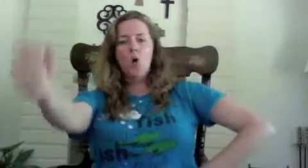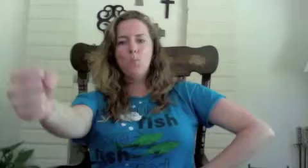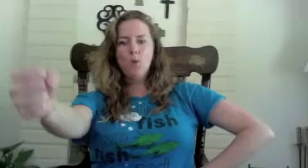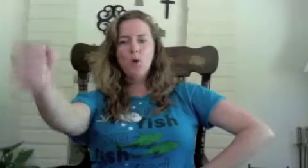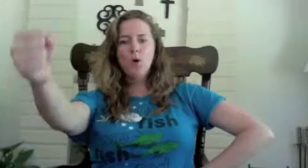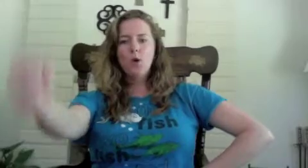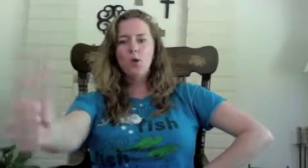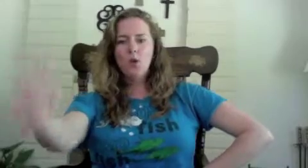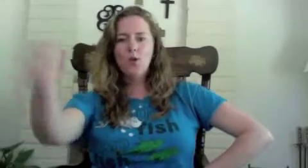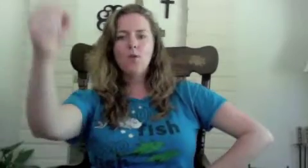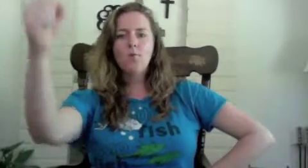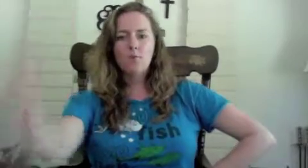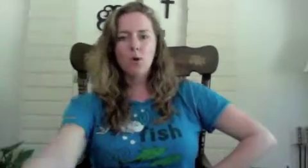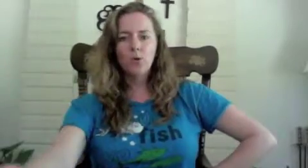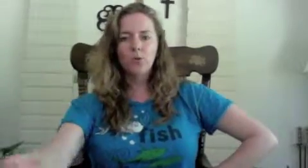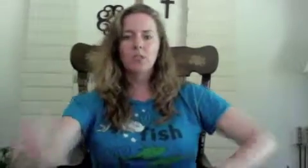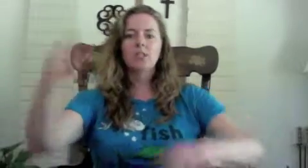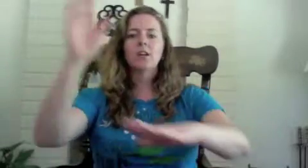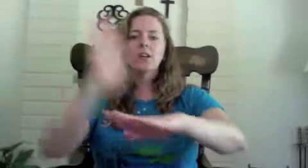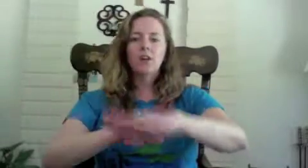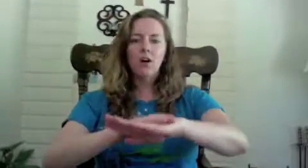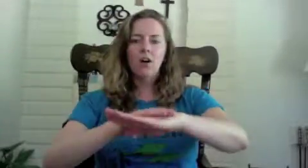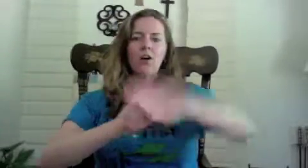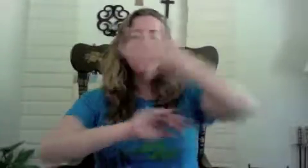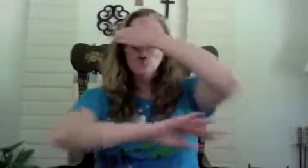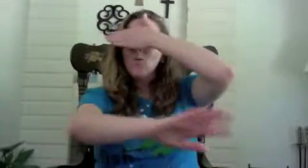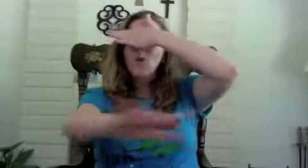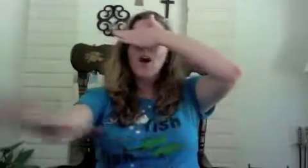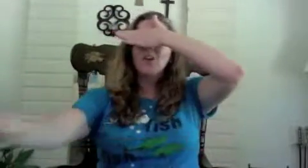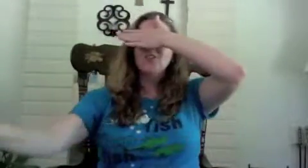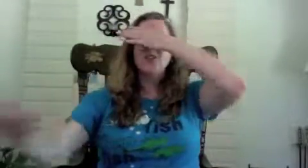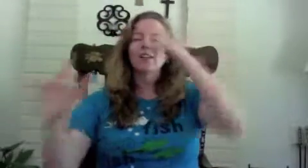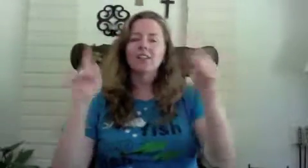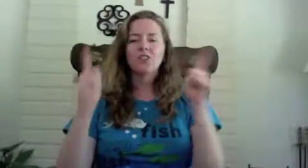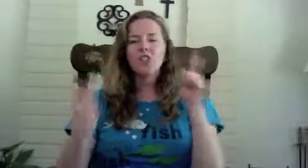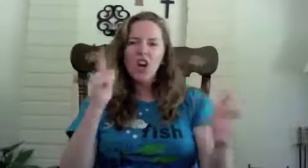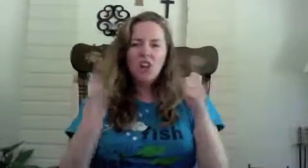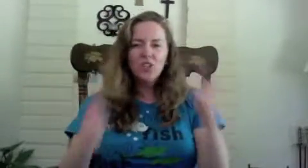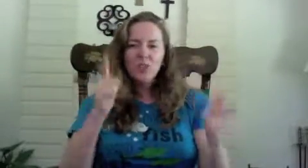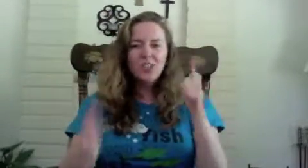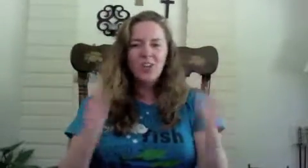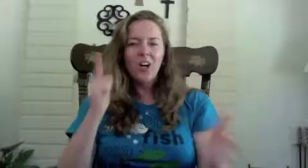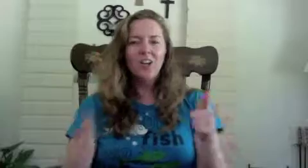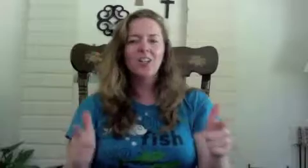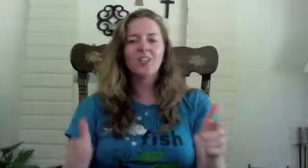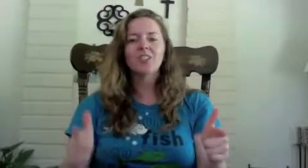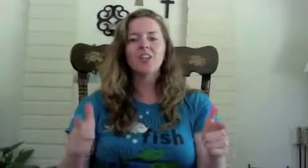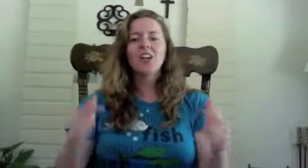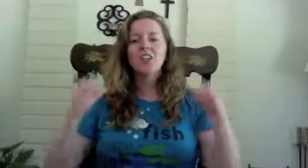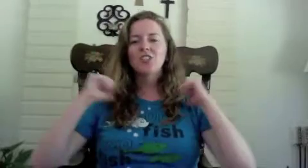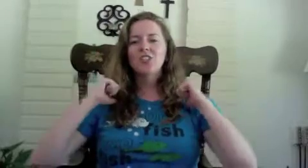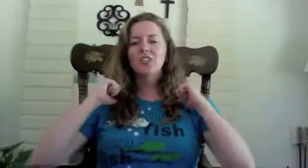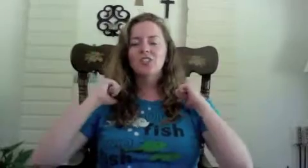a man named Moses, law, wandering, Joshua conquers, judges,